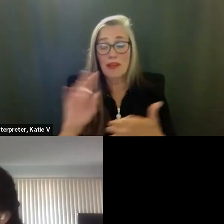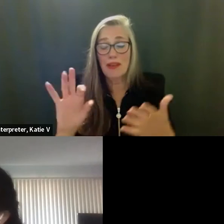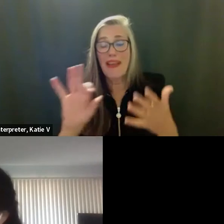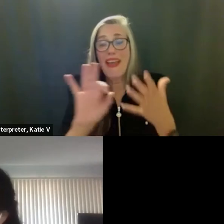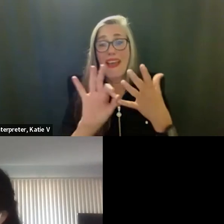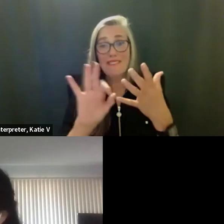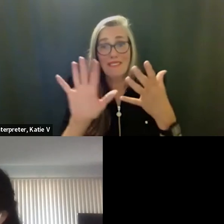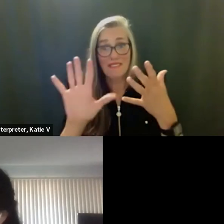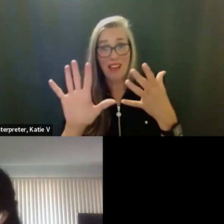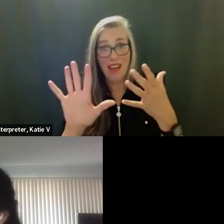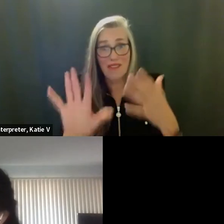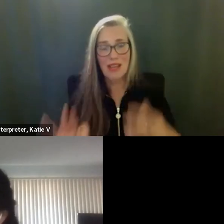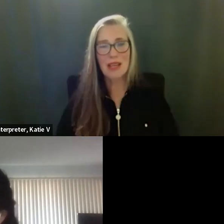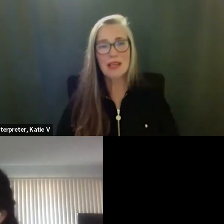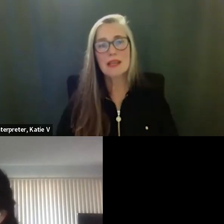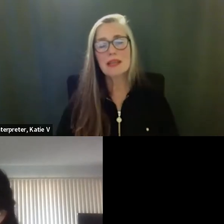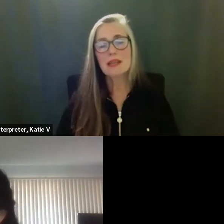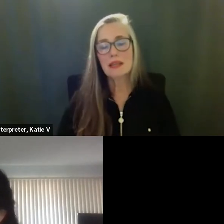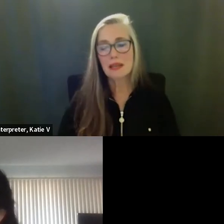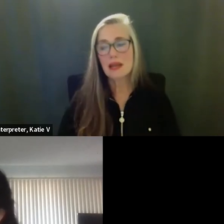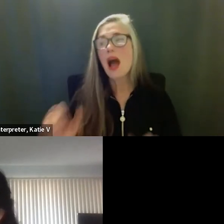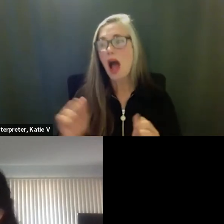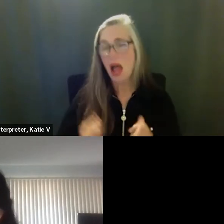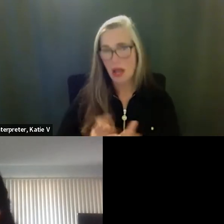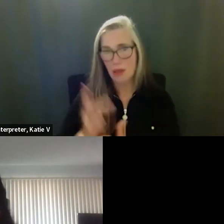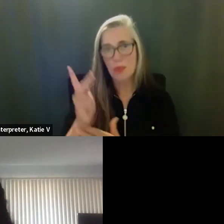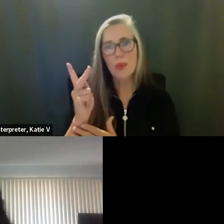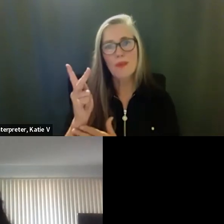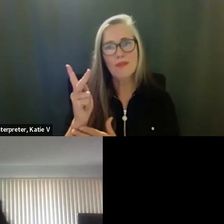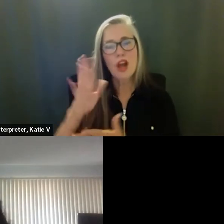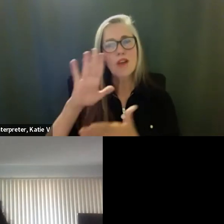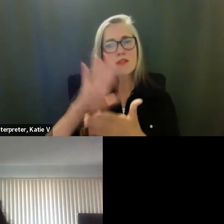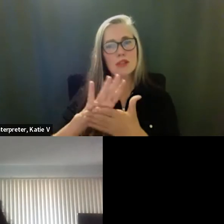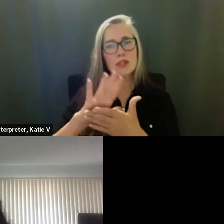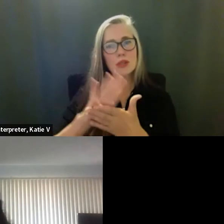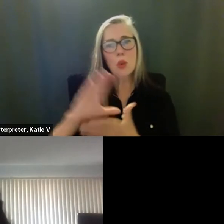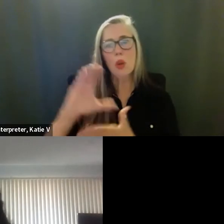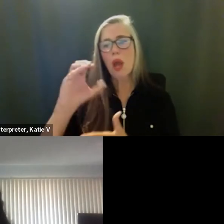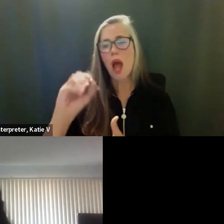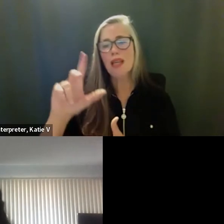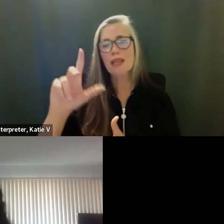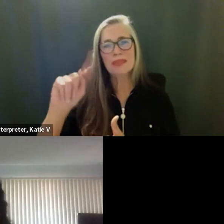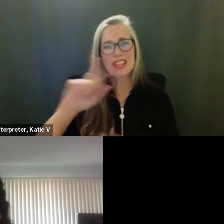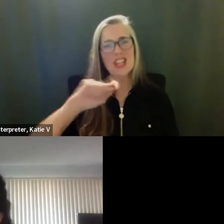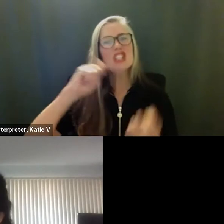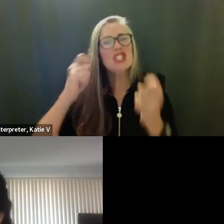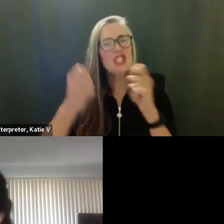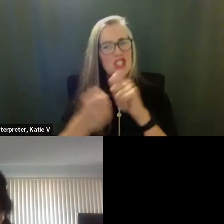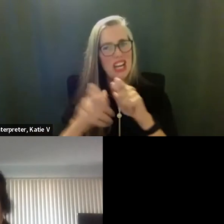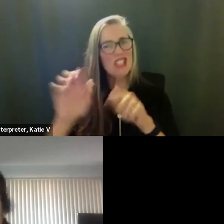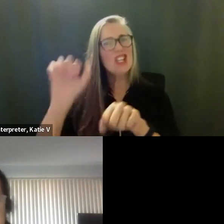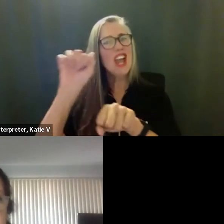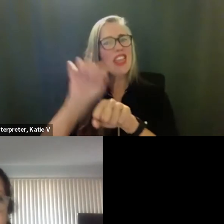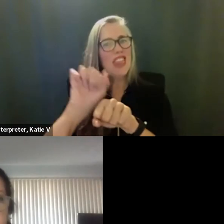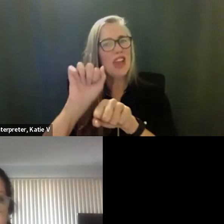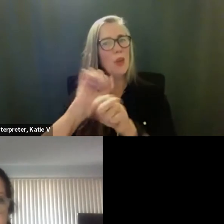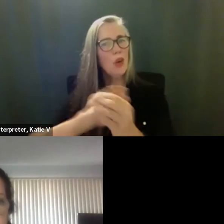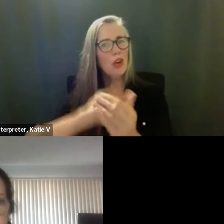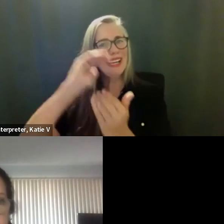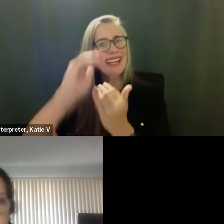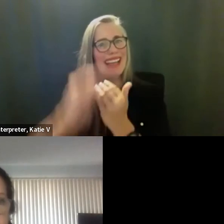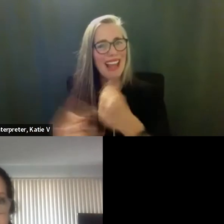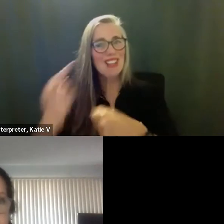uh, the F5, the approval of school occupational therapist work calendar. Second. Ms. Alvarez.